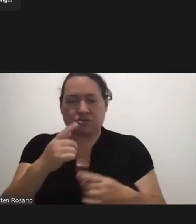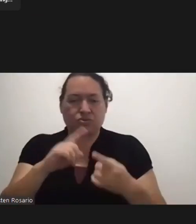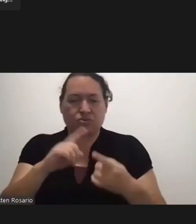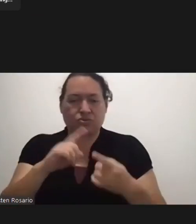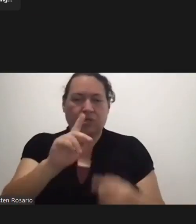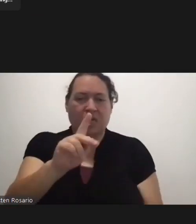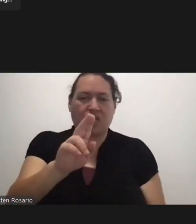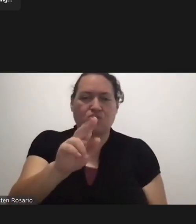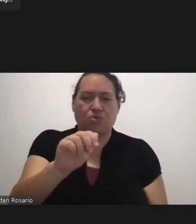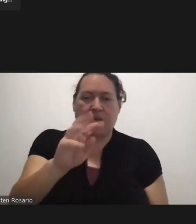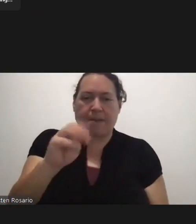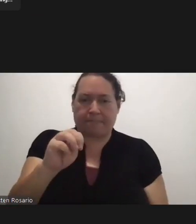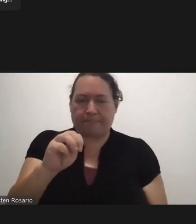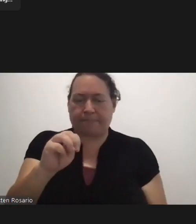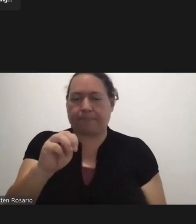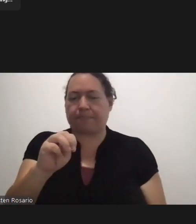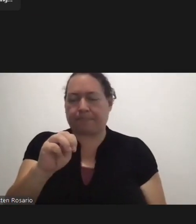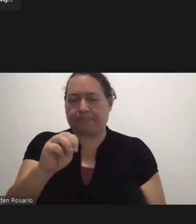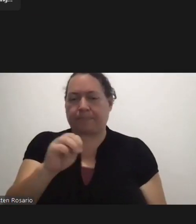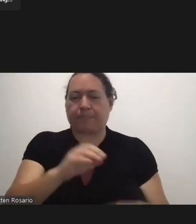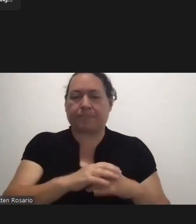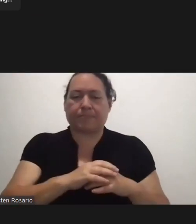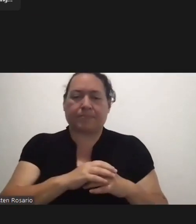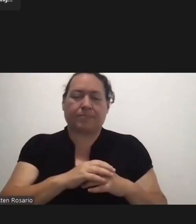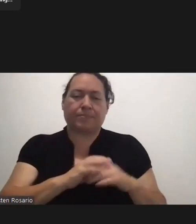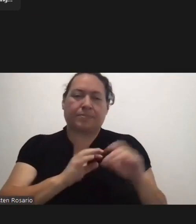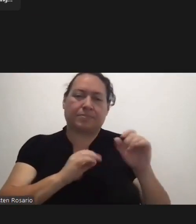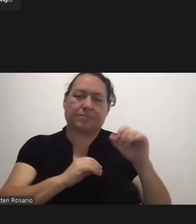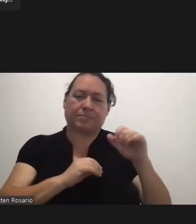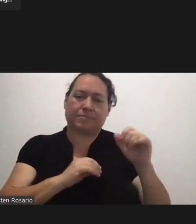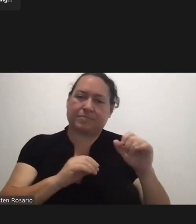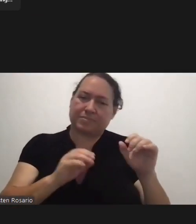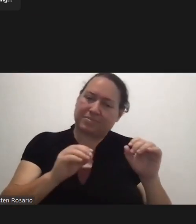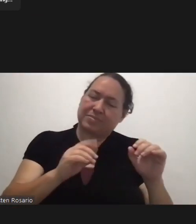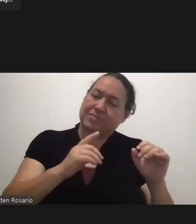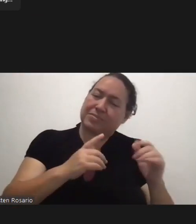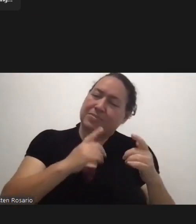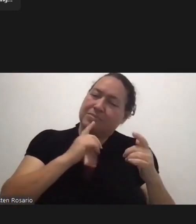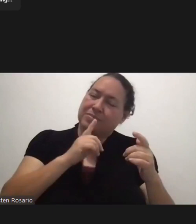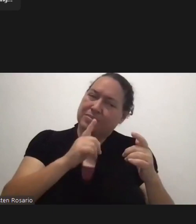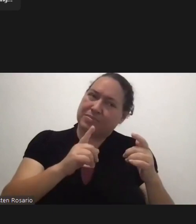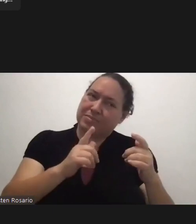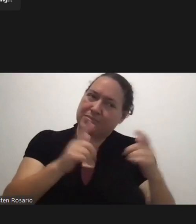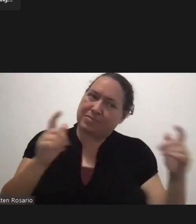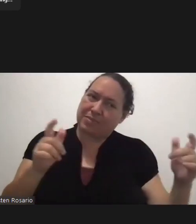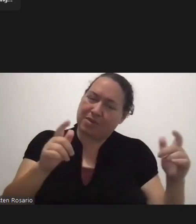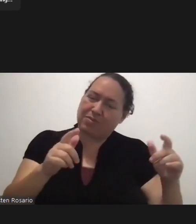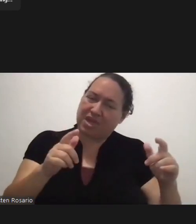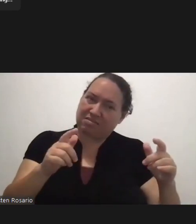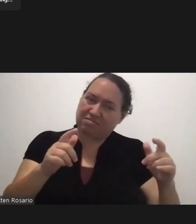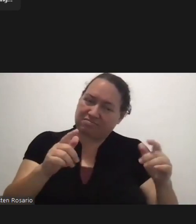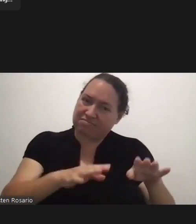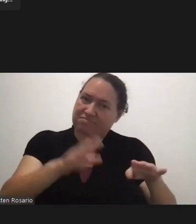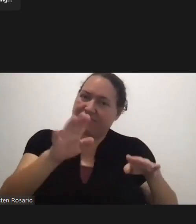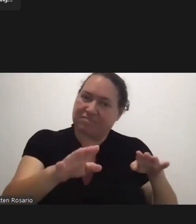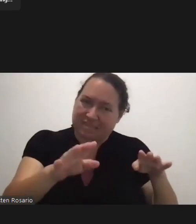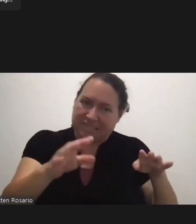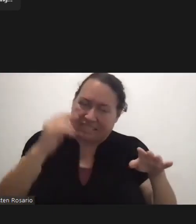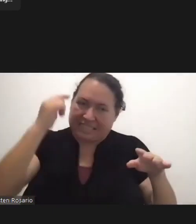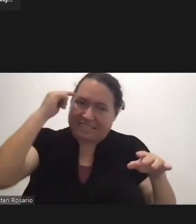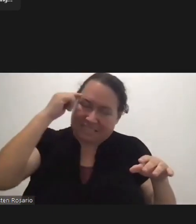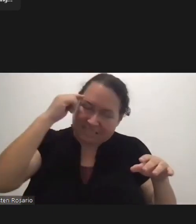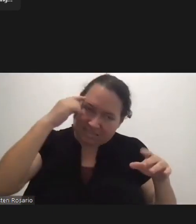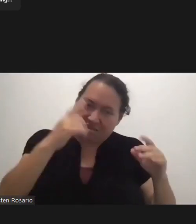Chris Governor This Is Obviously A Pretty Big Step But I'm Wondering What Your Thoughts Are On The CDC New